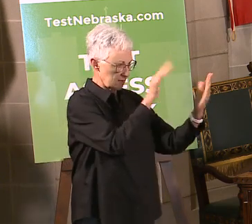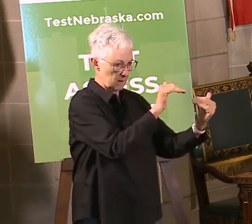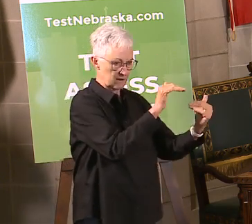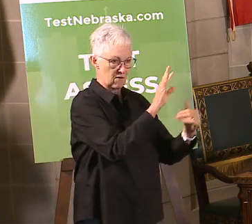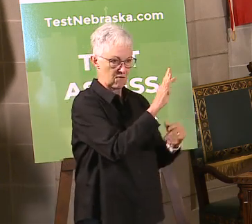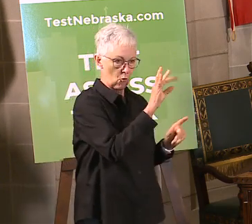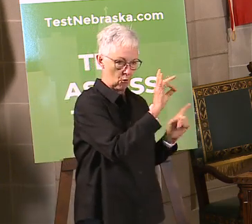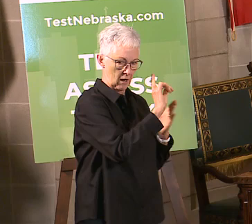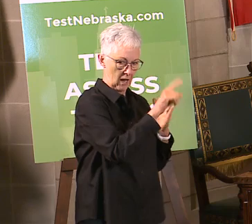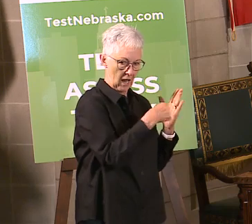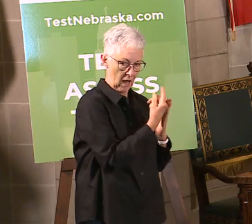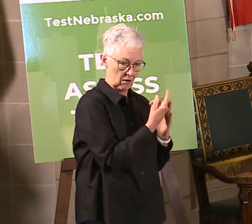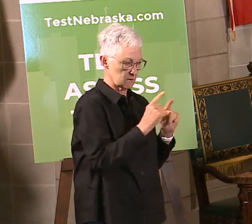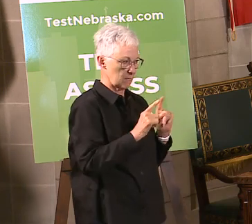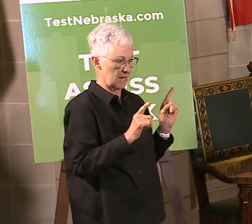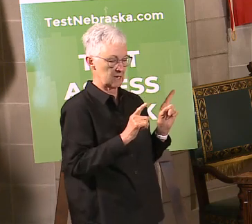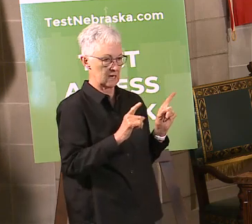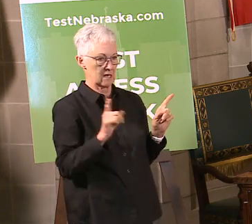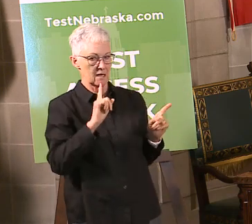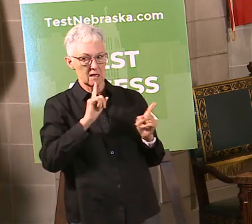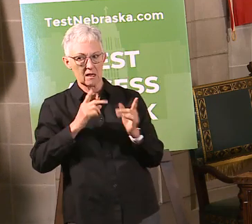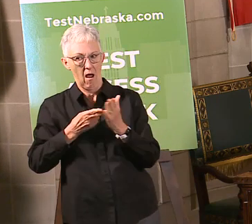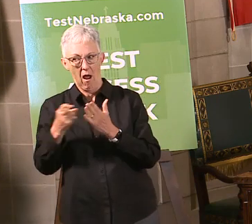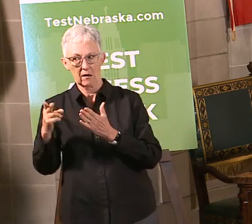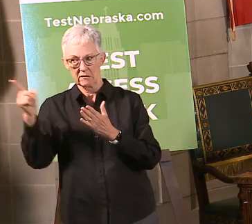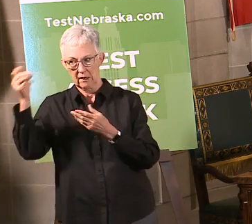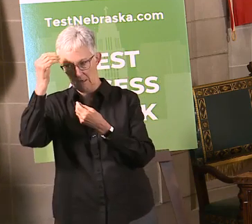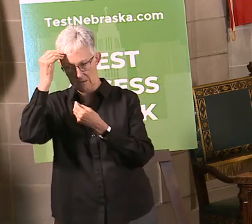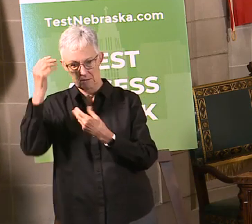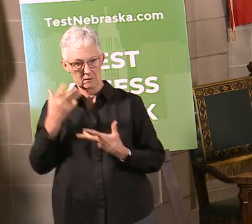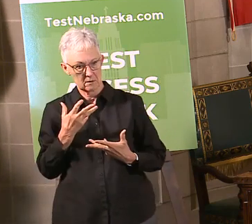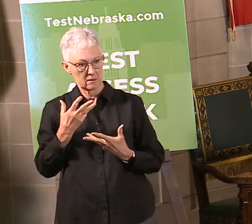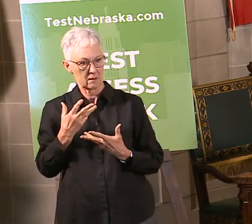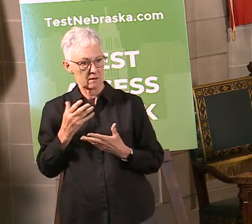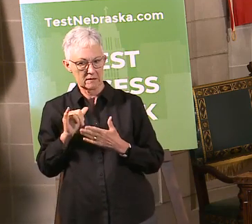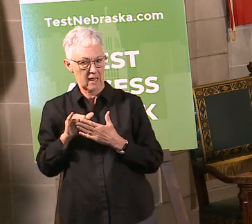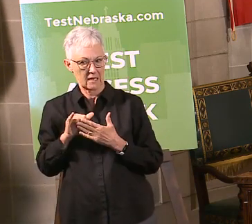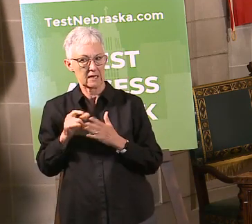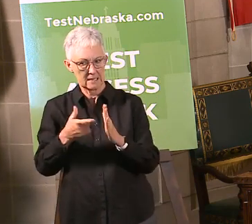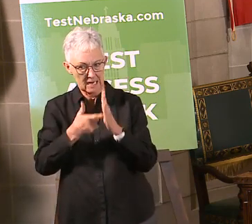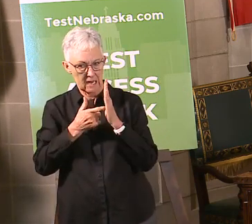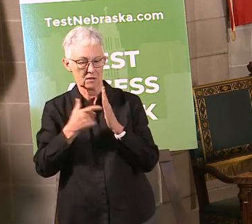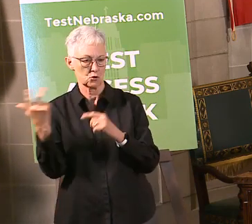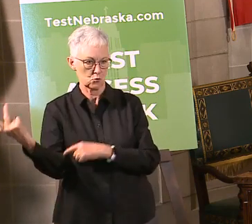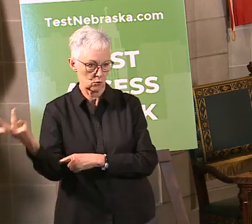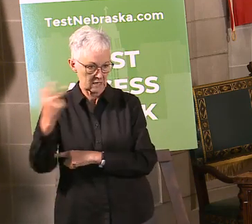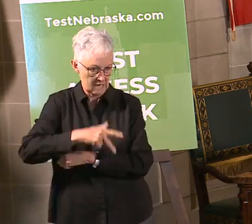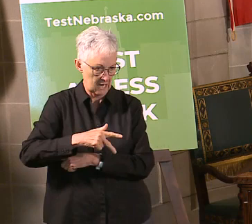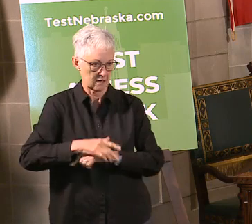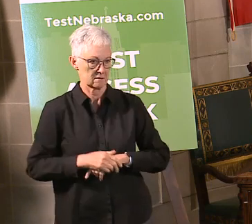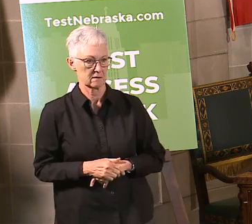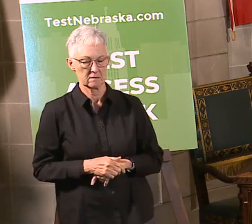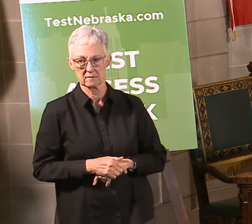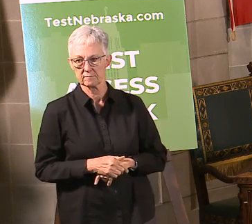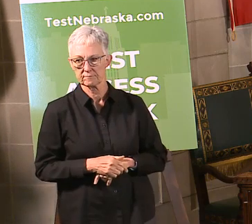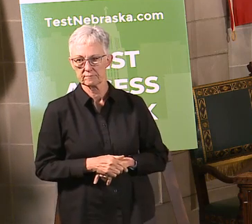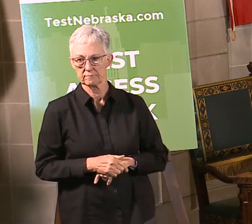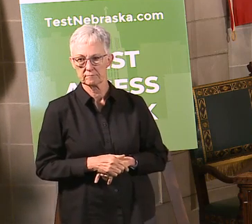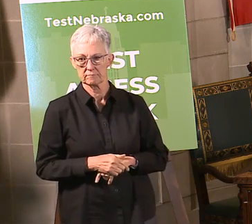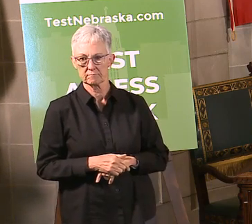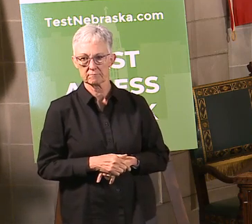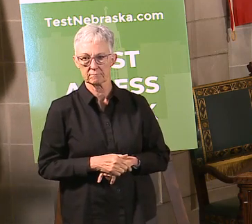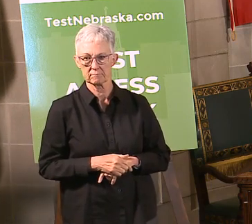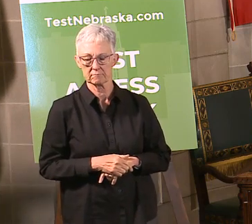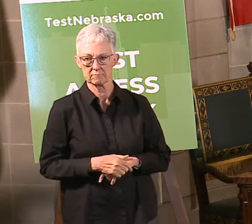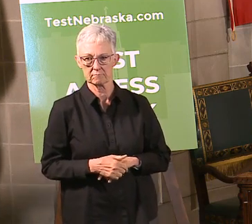it's really taken us three days to get these things done. So we should set the expectation around three days. We have time for a couple more questions. Yeah. The Test